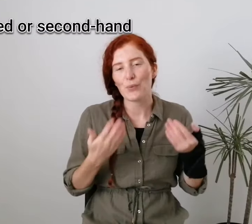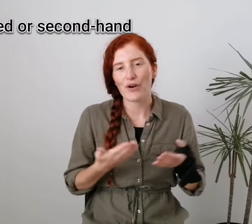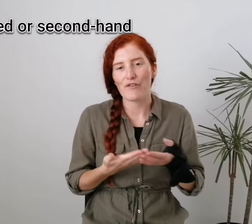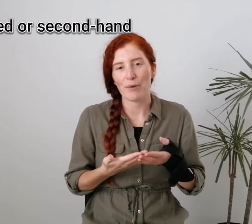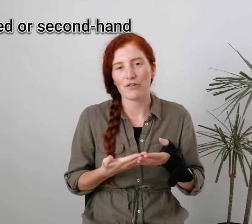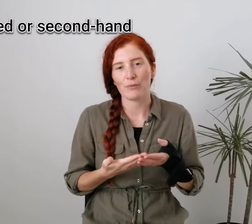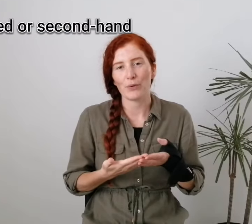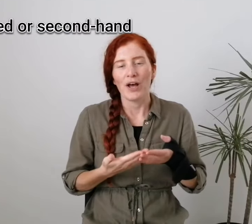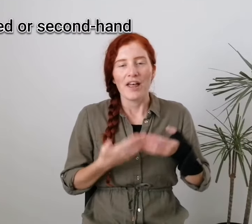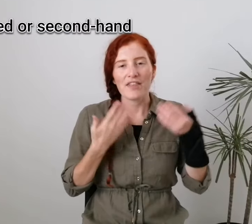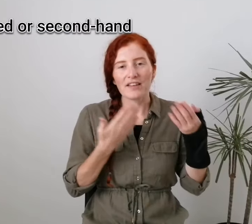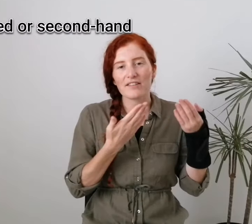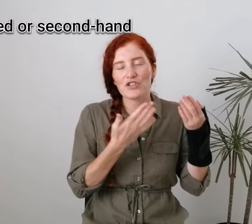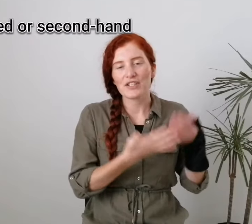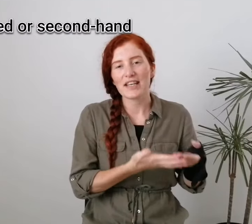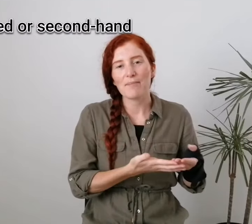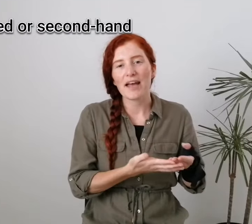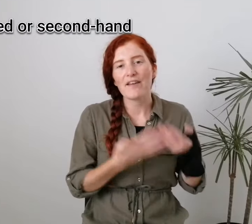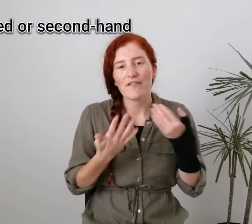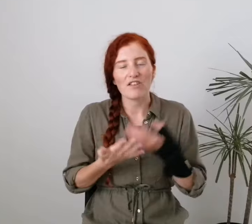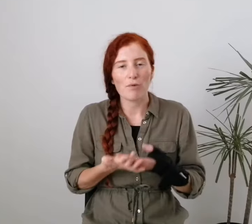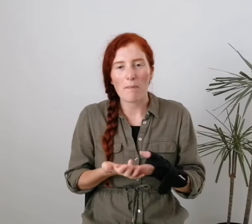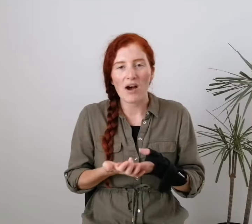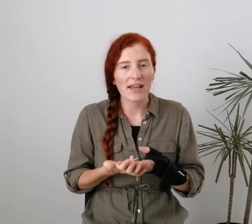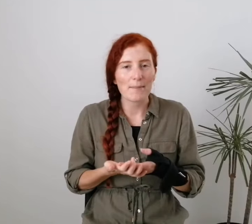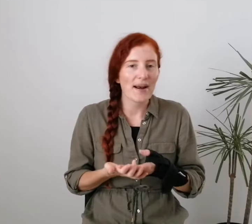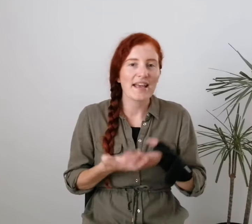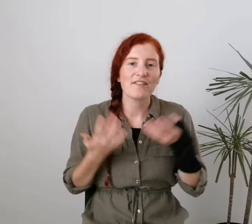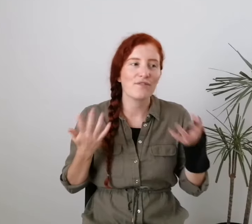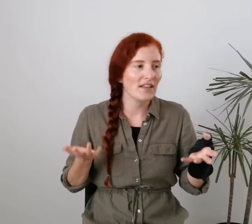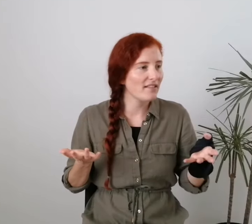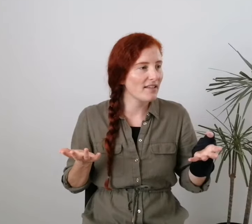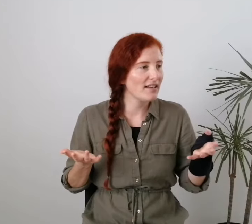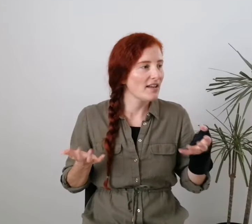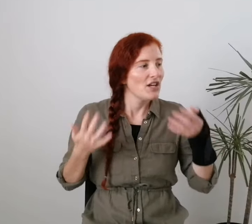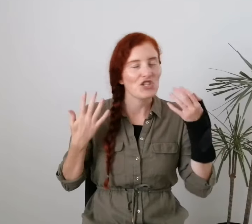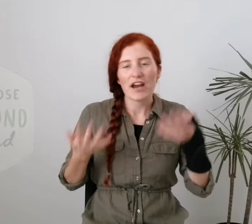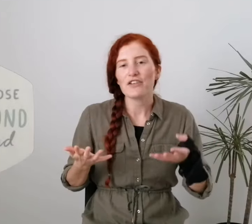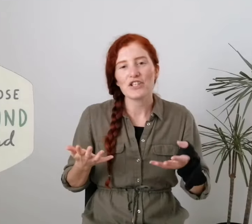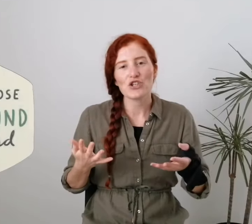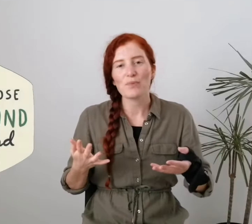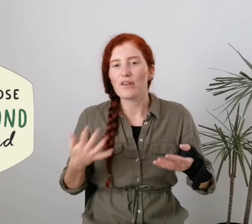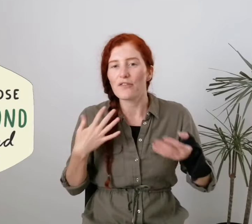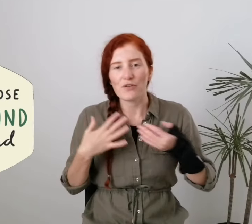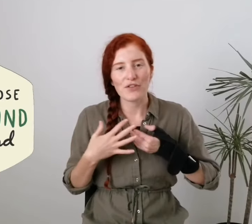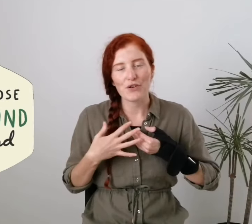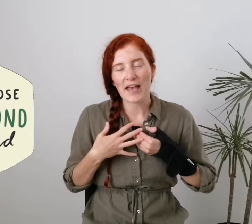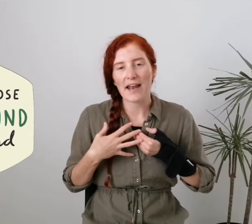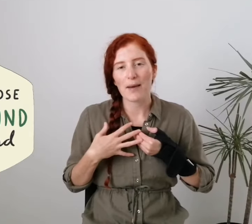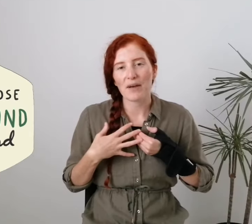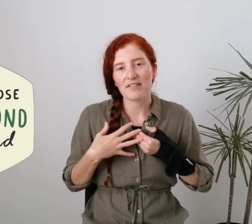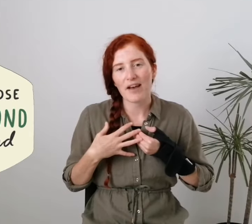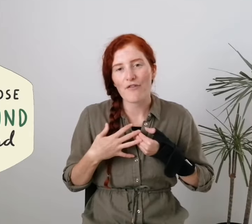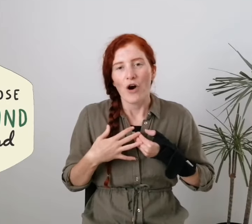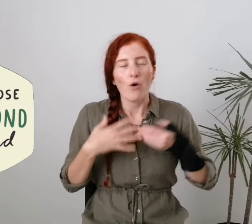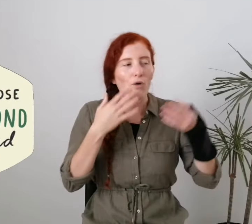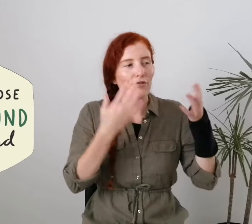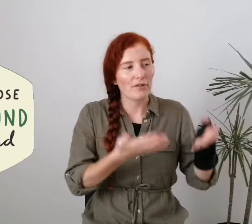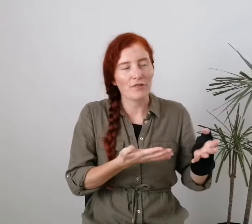wherever possible. Things such as eBay, Facebook Marketplace, Vinted, charity shops if you're in the UK like myself or thrift